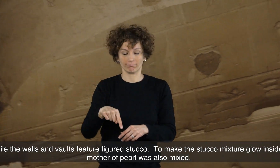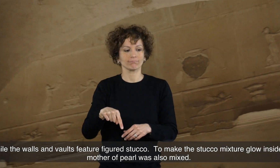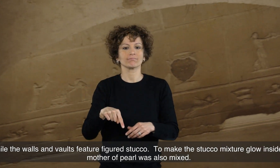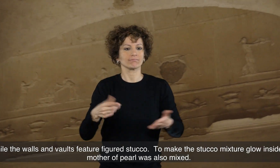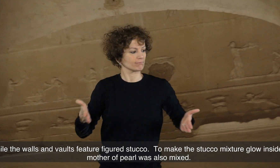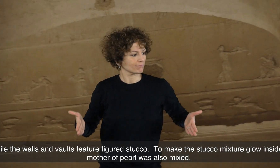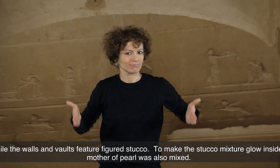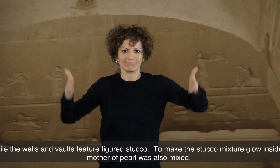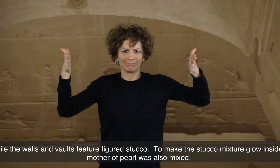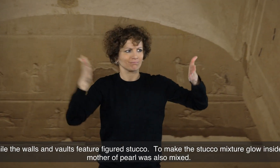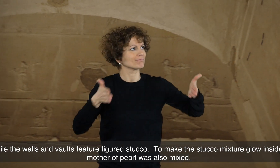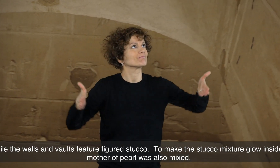feature figured stucco.